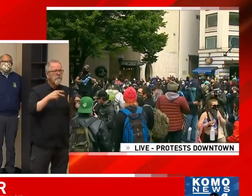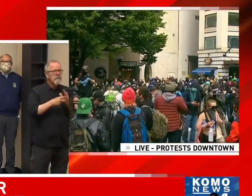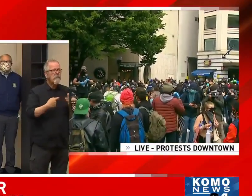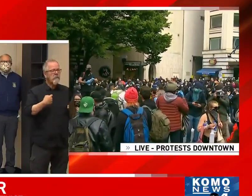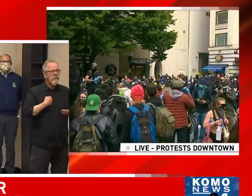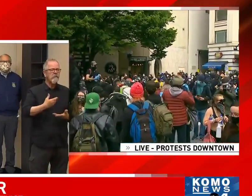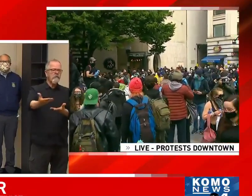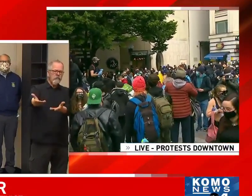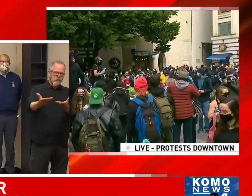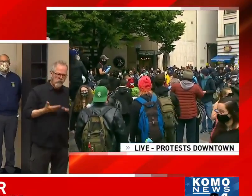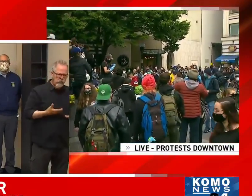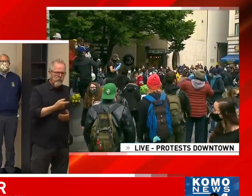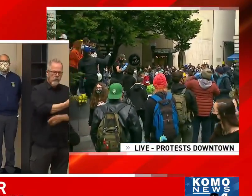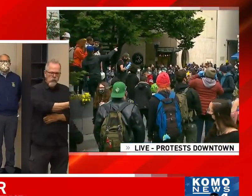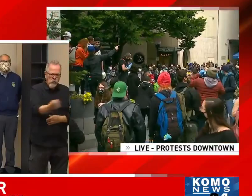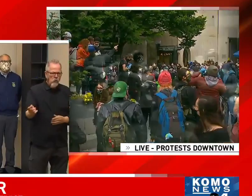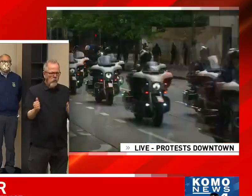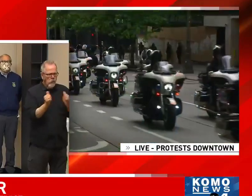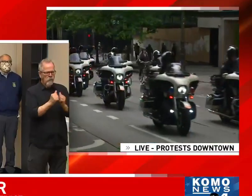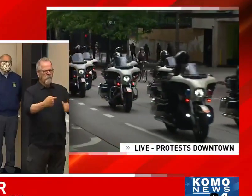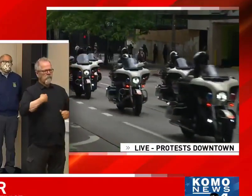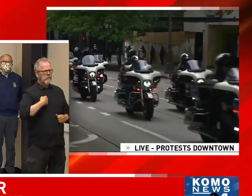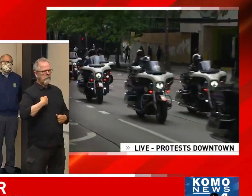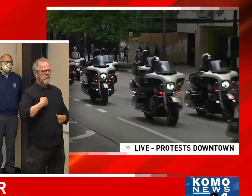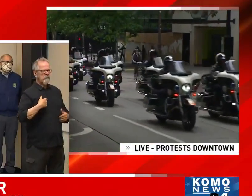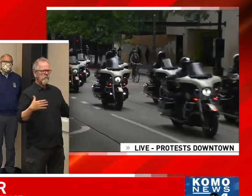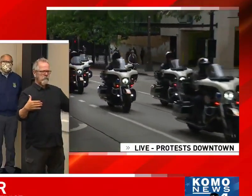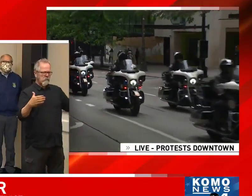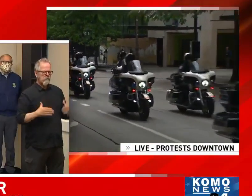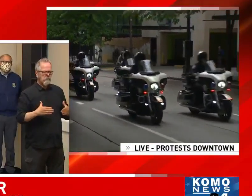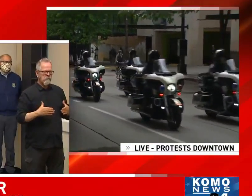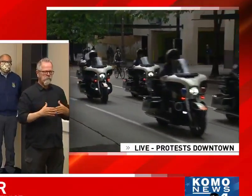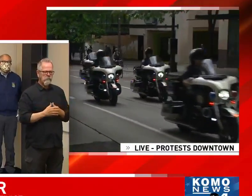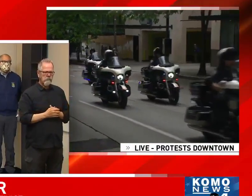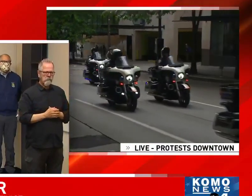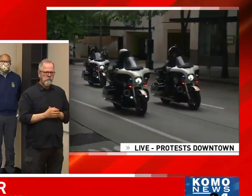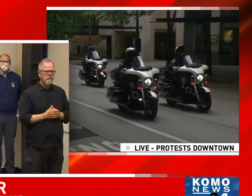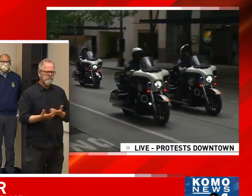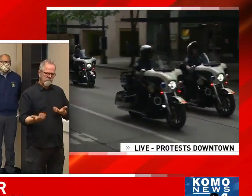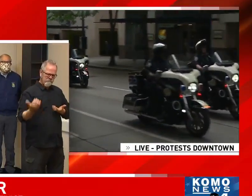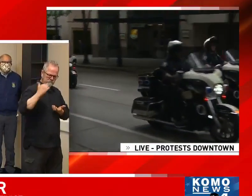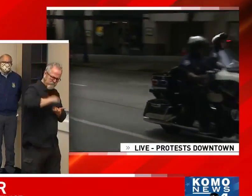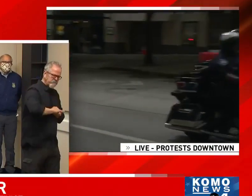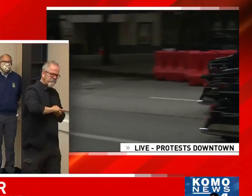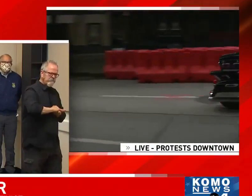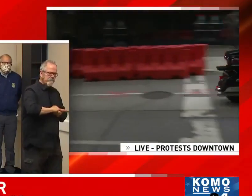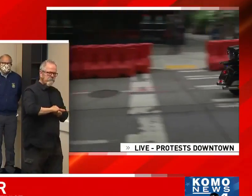Don't turn off your TVs. Stay engaged because we all have a lot of work to do. Thank you. Thank you.